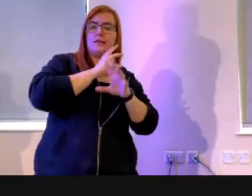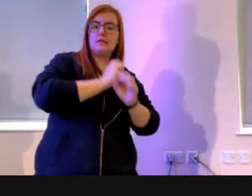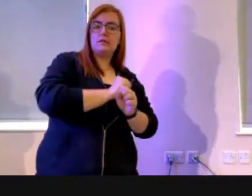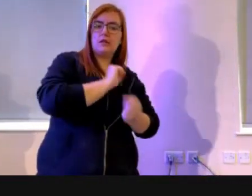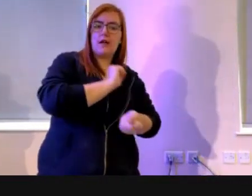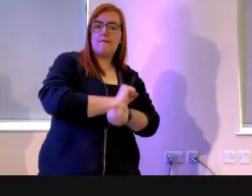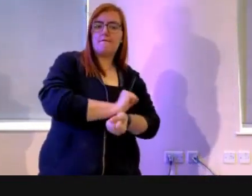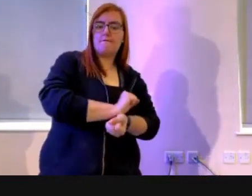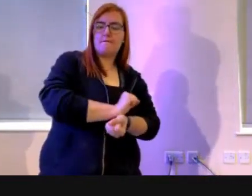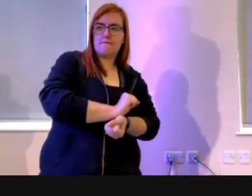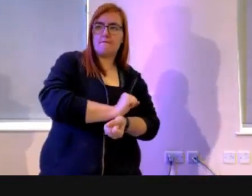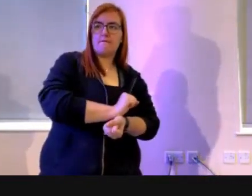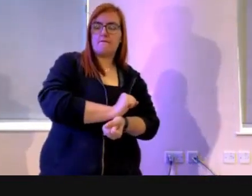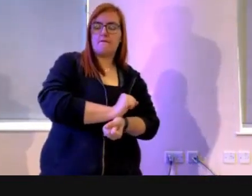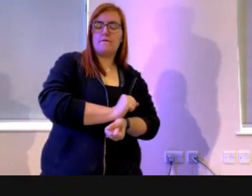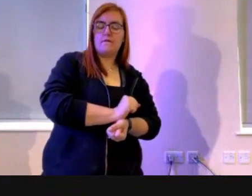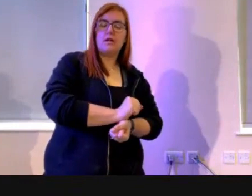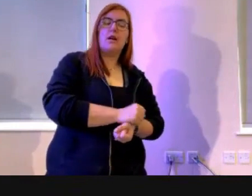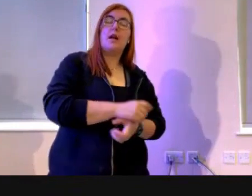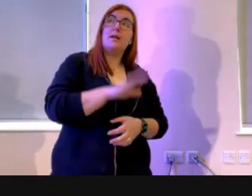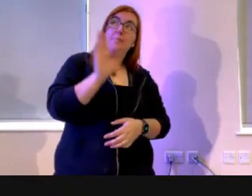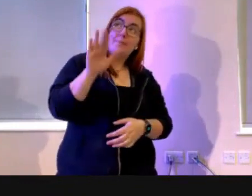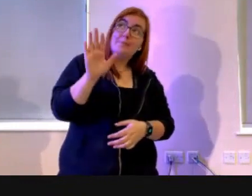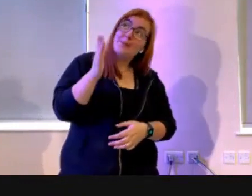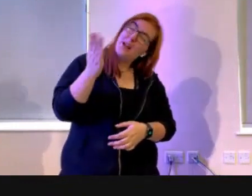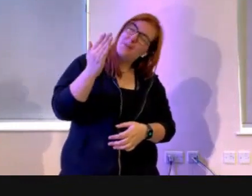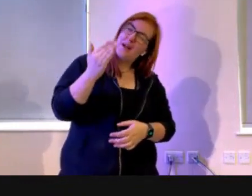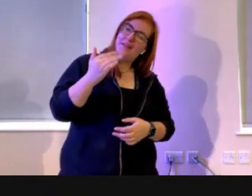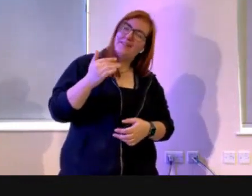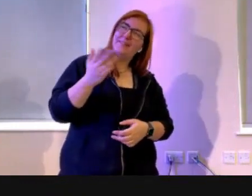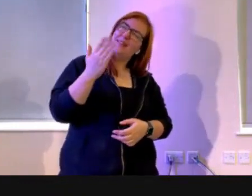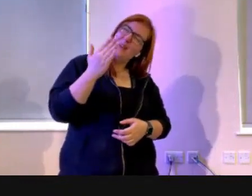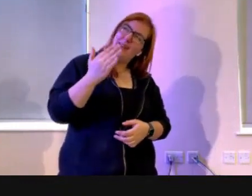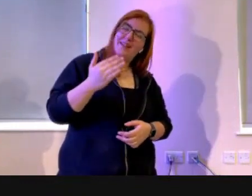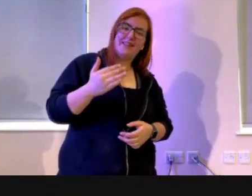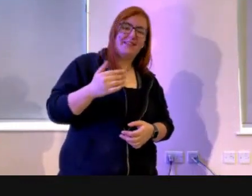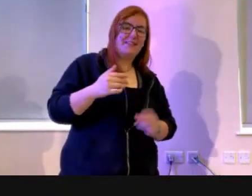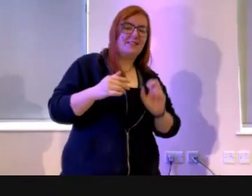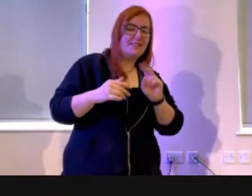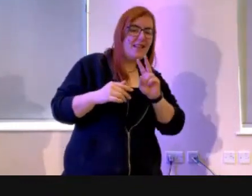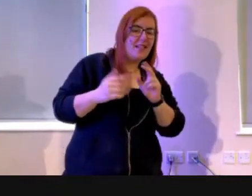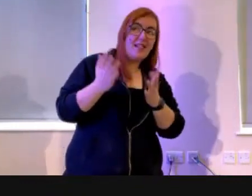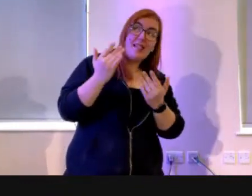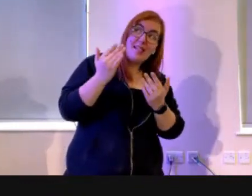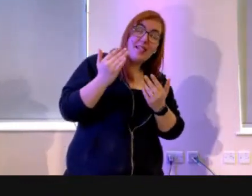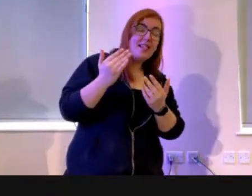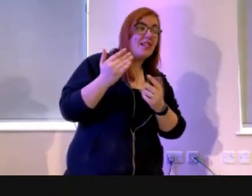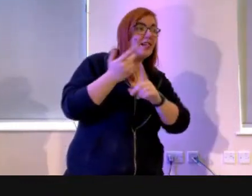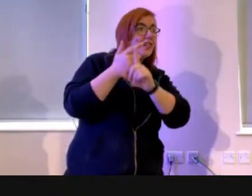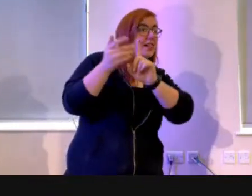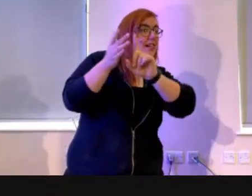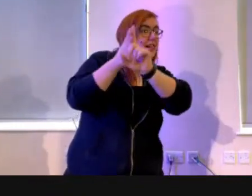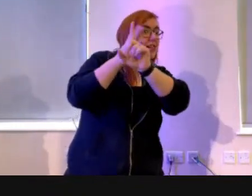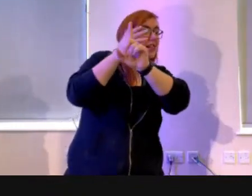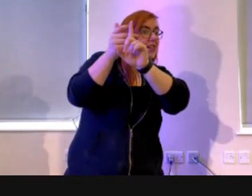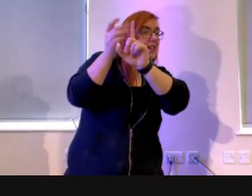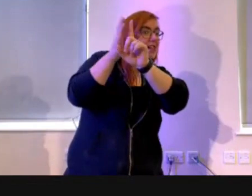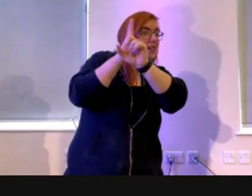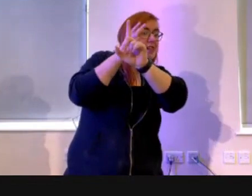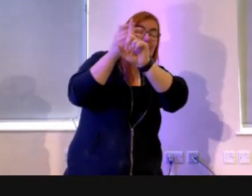And he tempts Adam and Eve to make a choice. The choice to